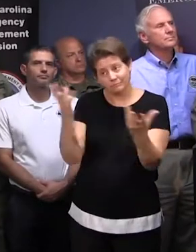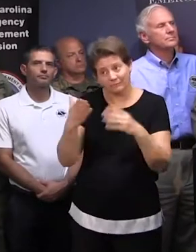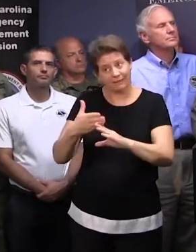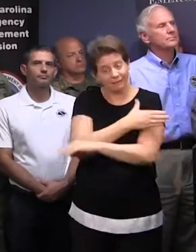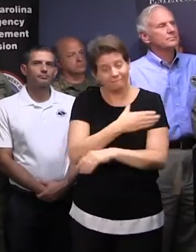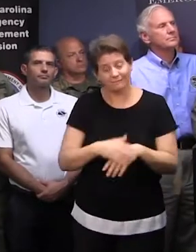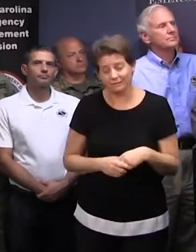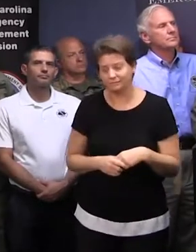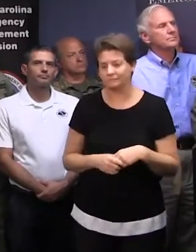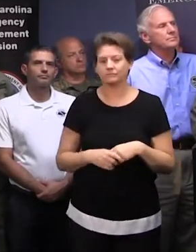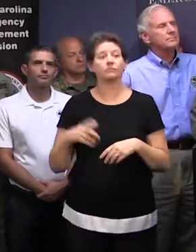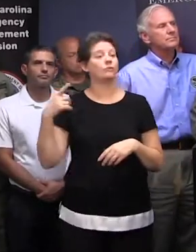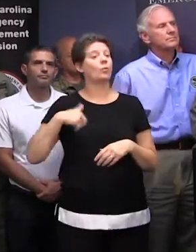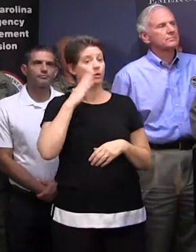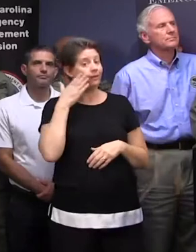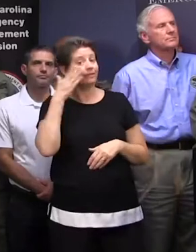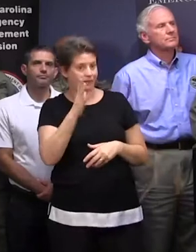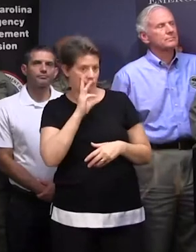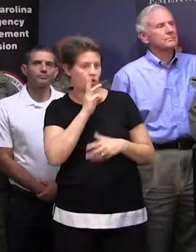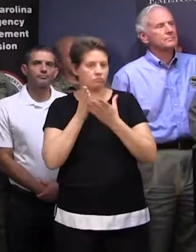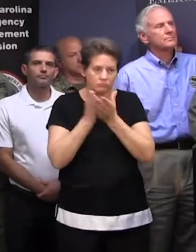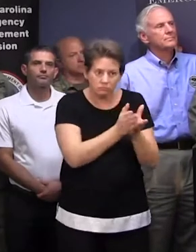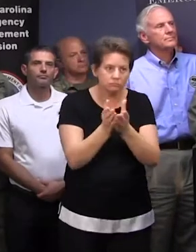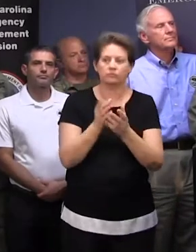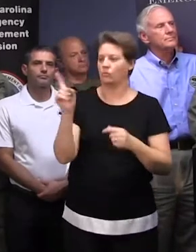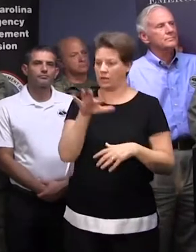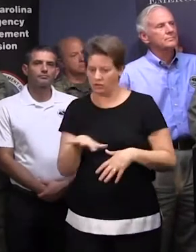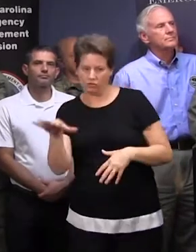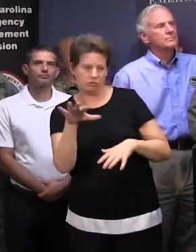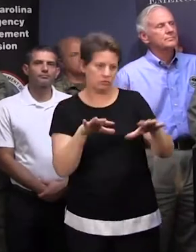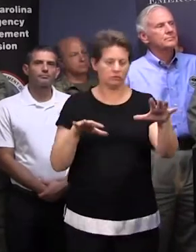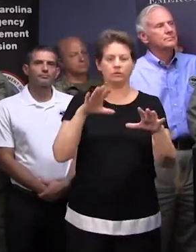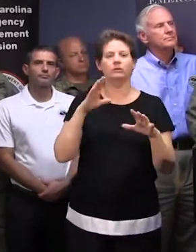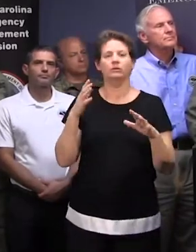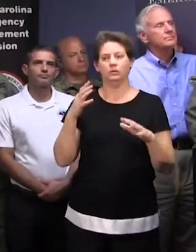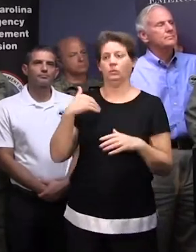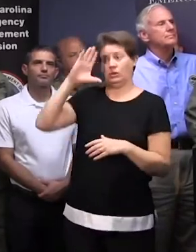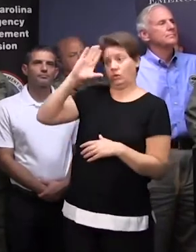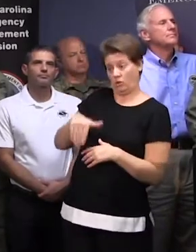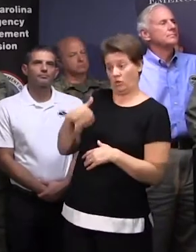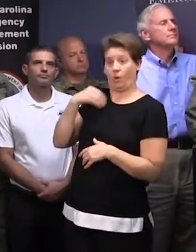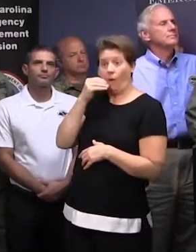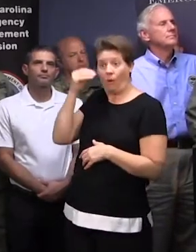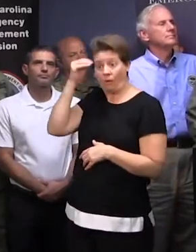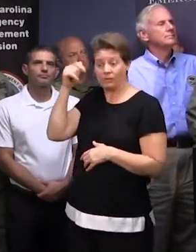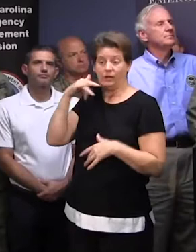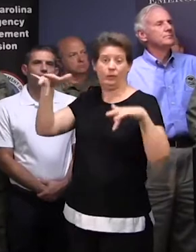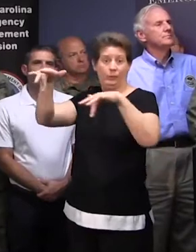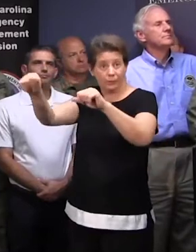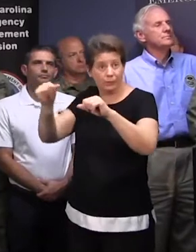We also will be on the water in some vulnerable areas where we have homes that may be vacated.